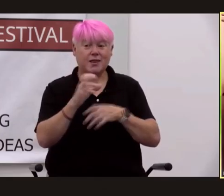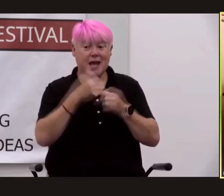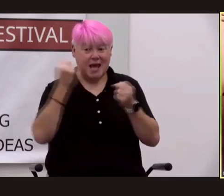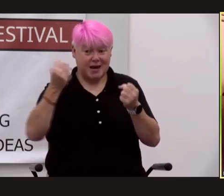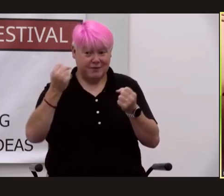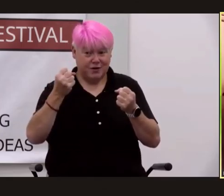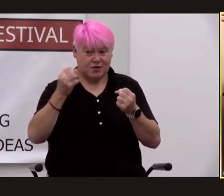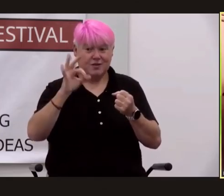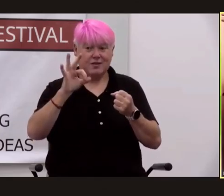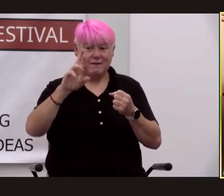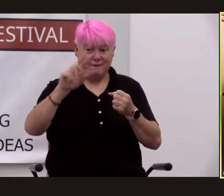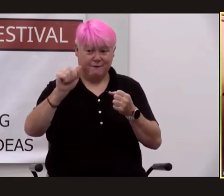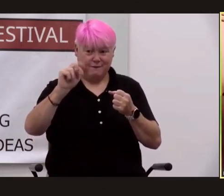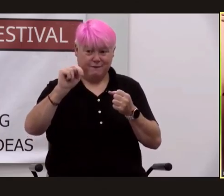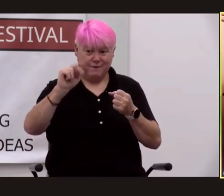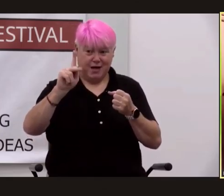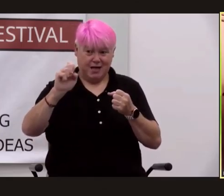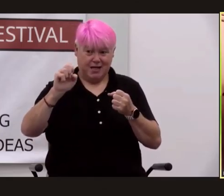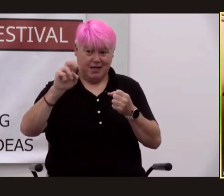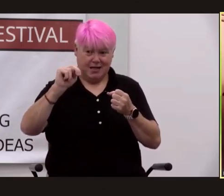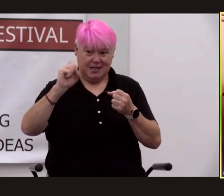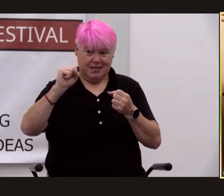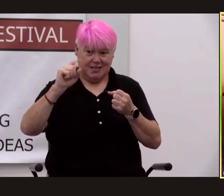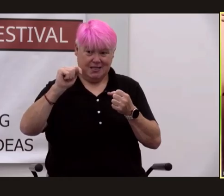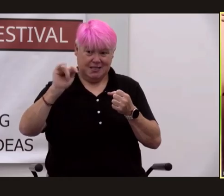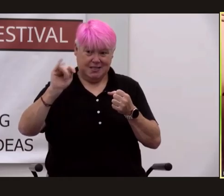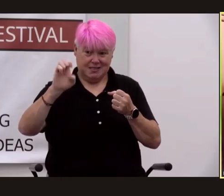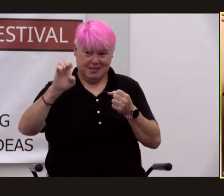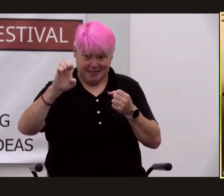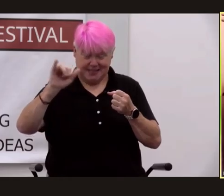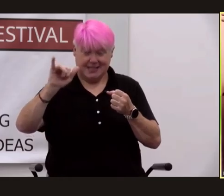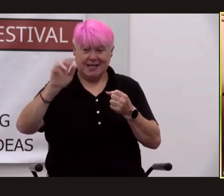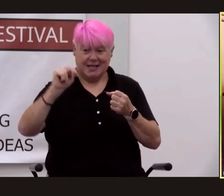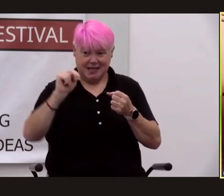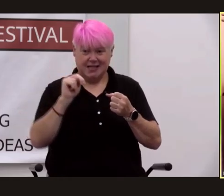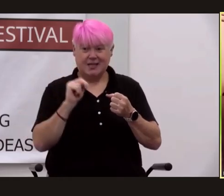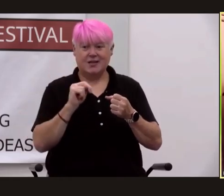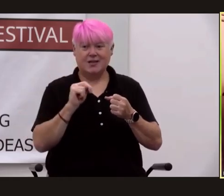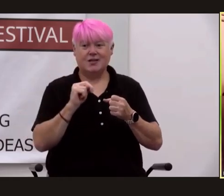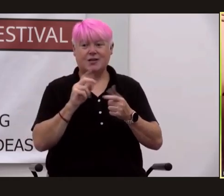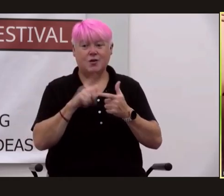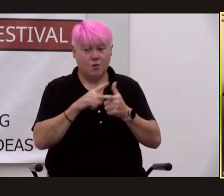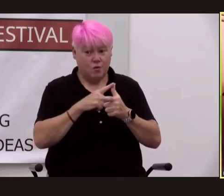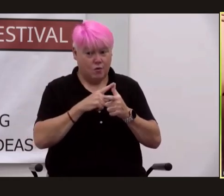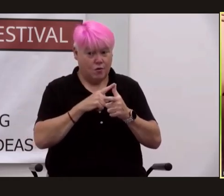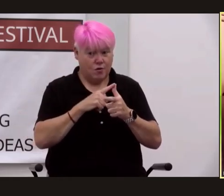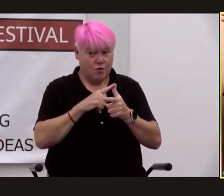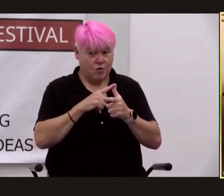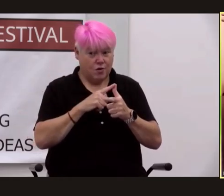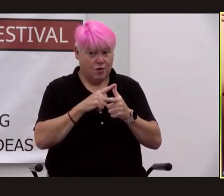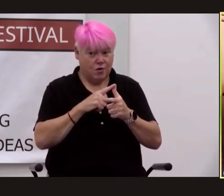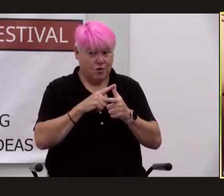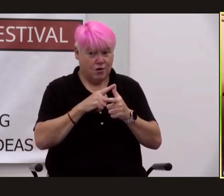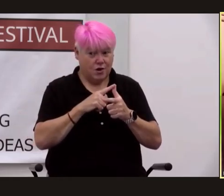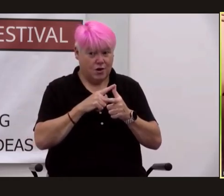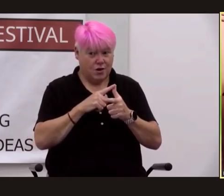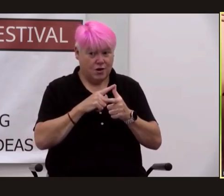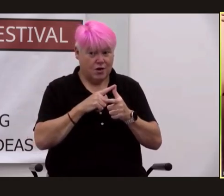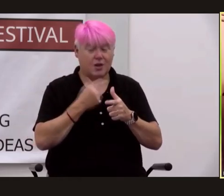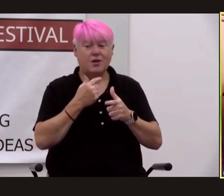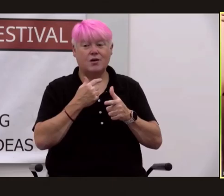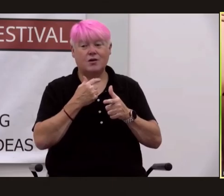subtitle is significant in our dialogue today frankenstein or and here's a good trivia question answer what's the subtitle